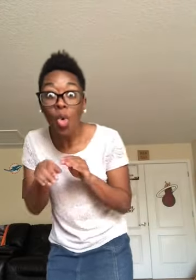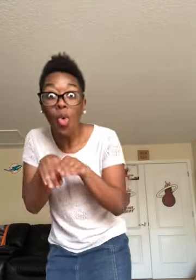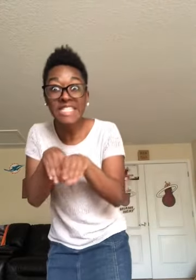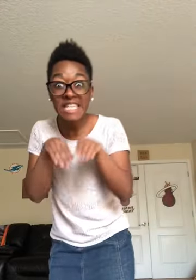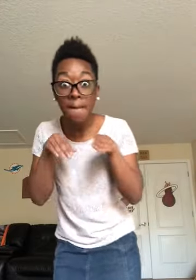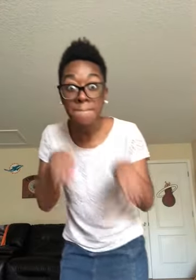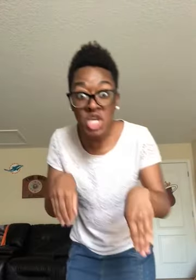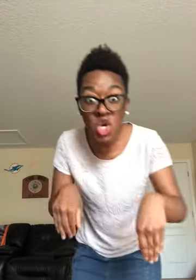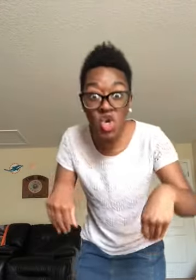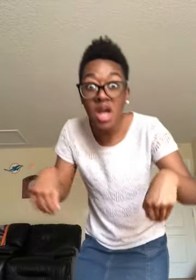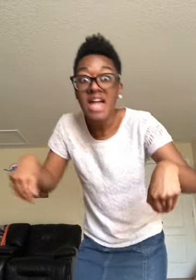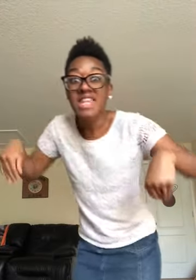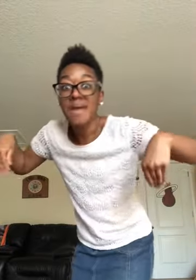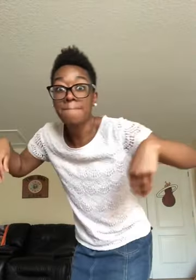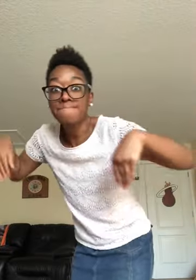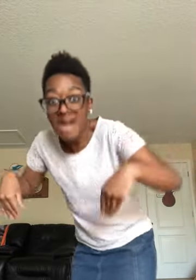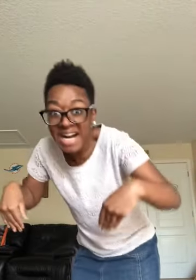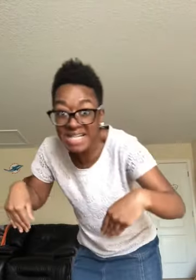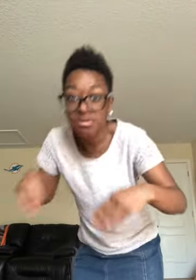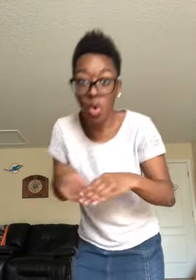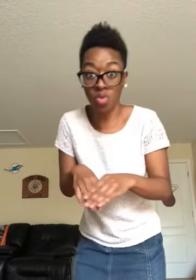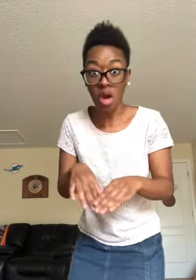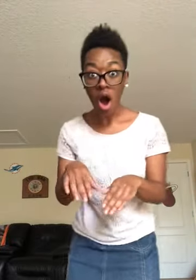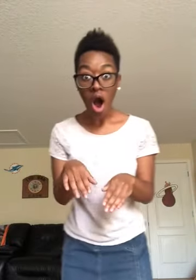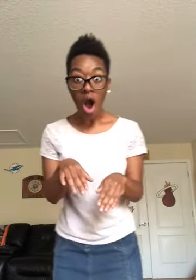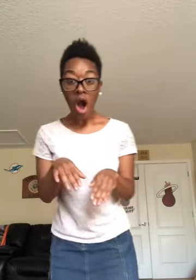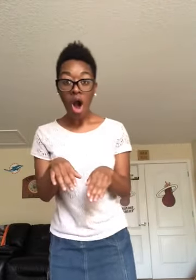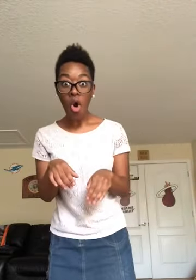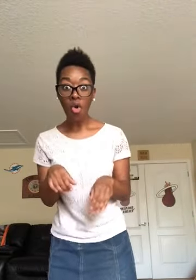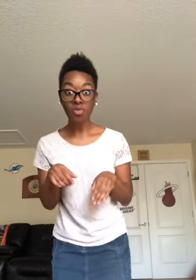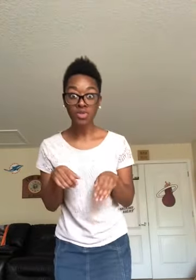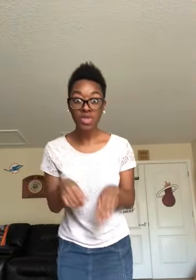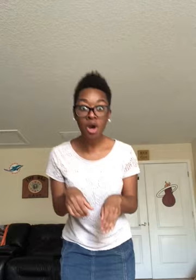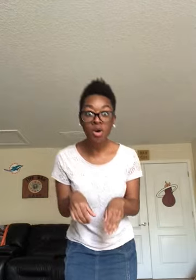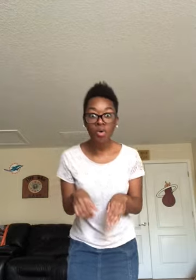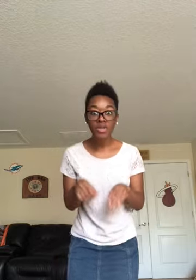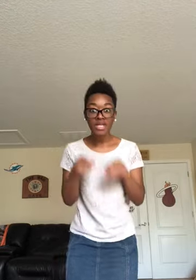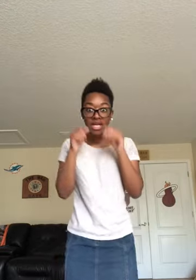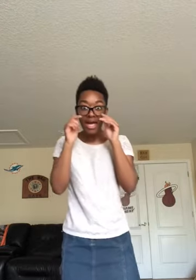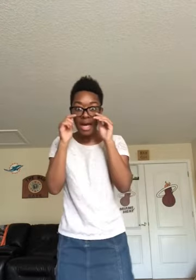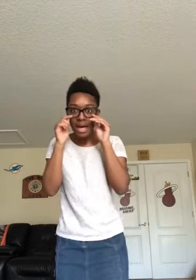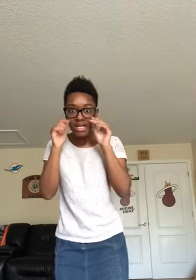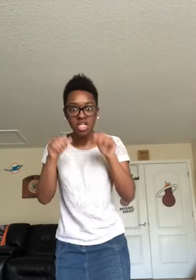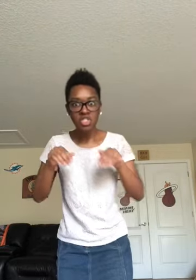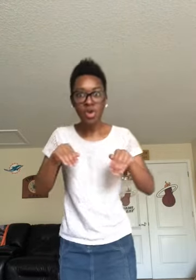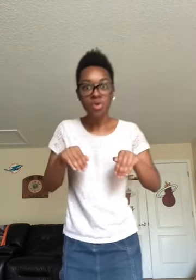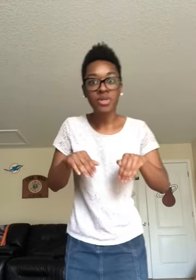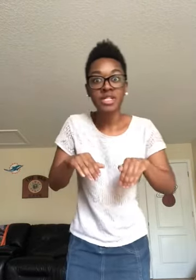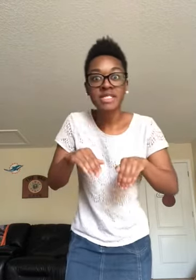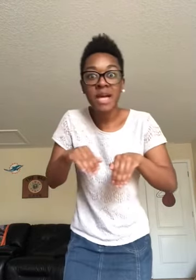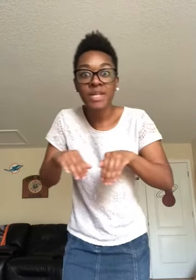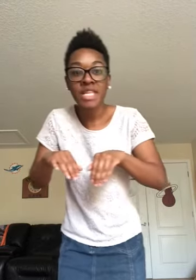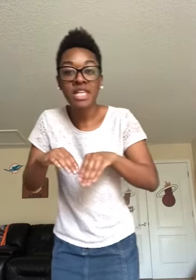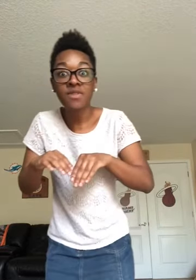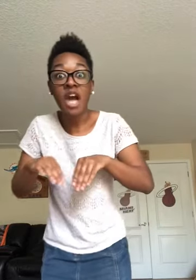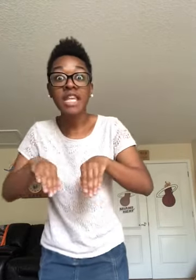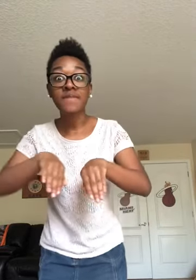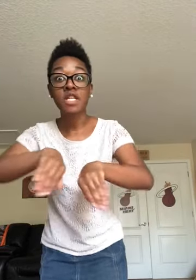was even bigger than my bone. Oh no. So Sammy even got even